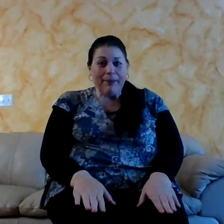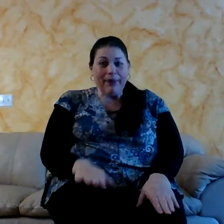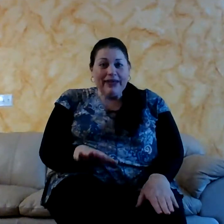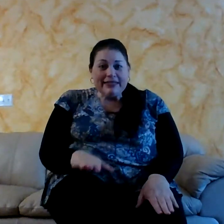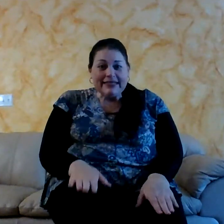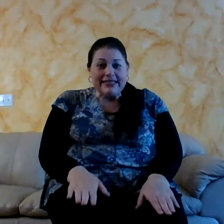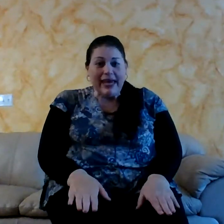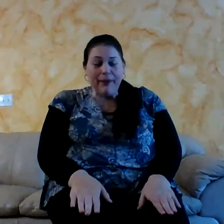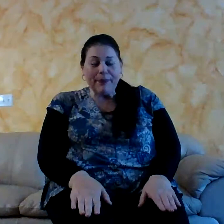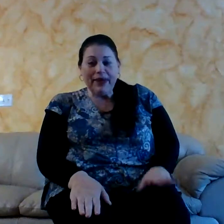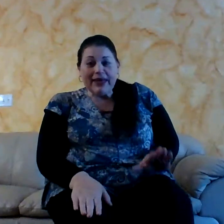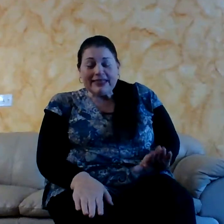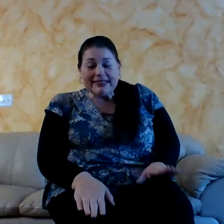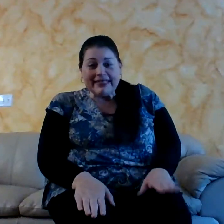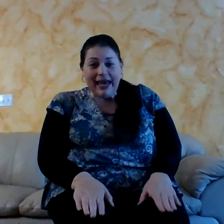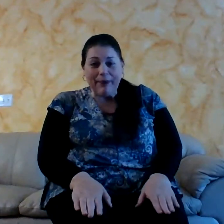Step, step, step, step.